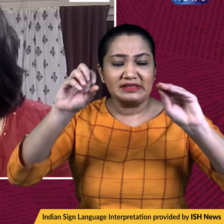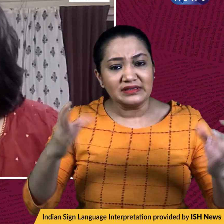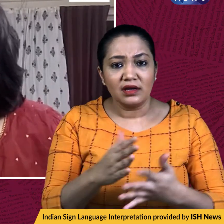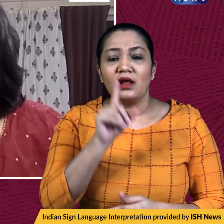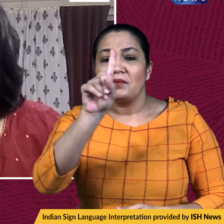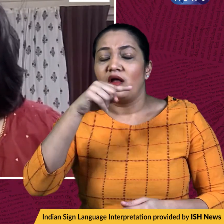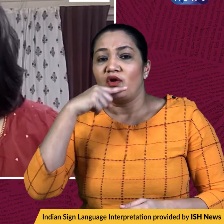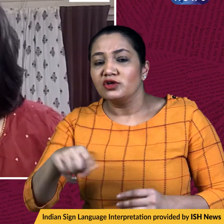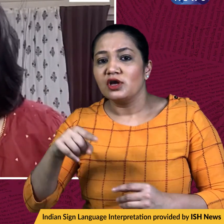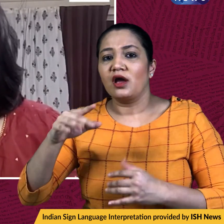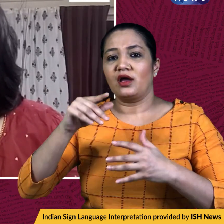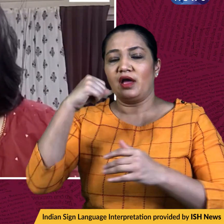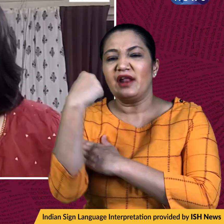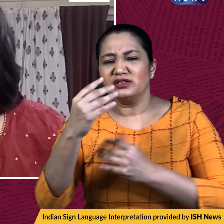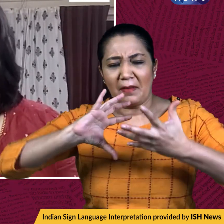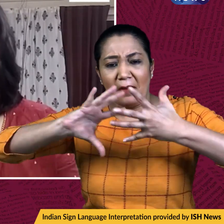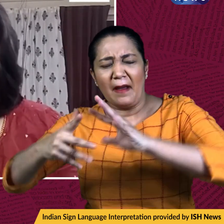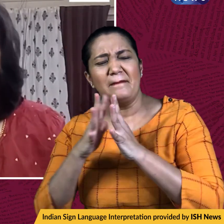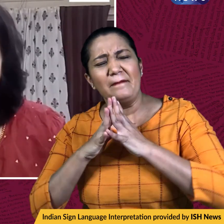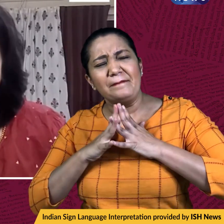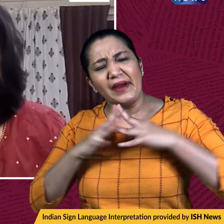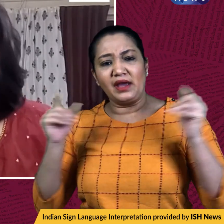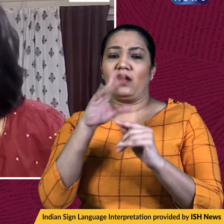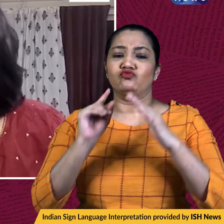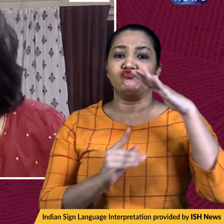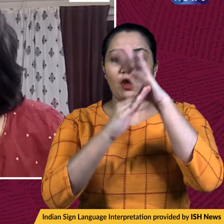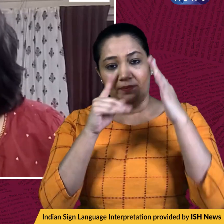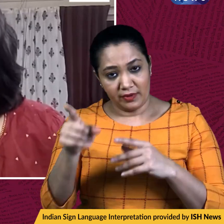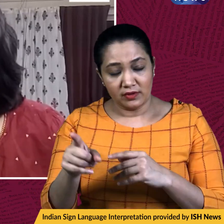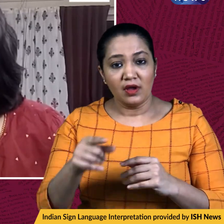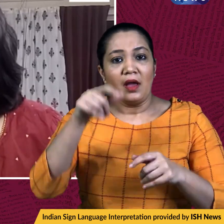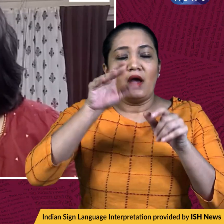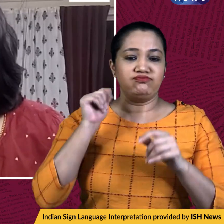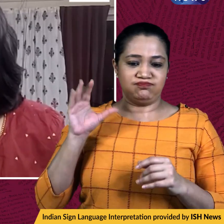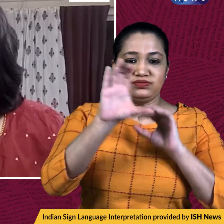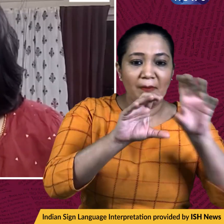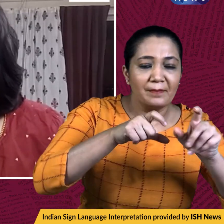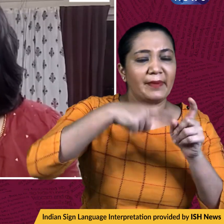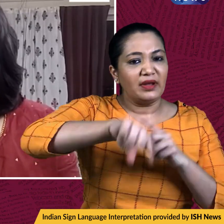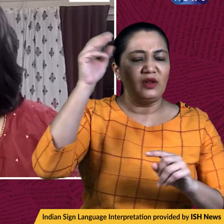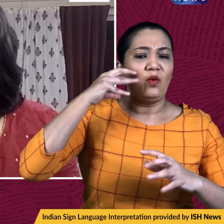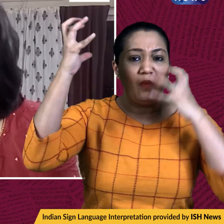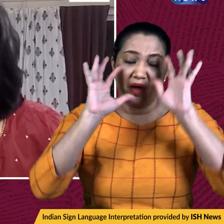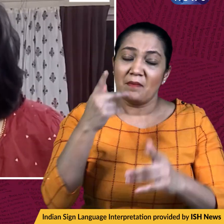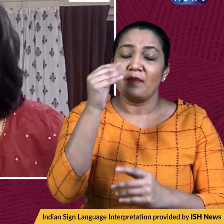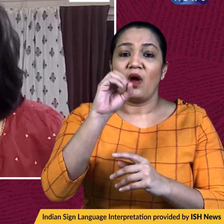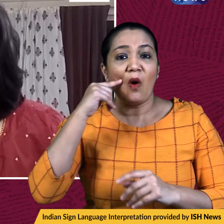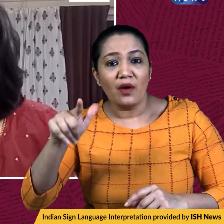Now, Russia is one of the biggest energy producers in the world, and investors are worried that oil or gas supplies could be